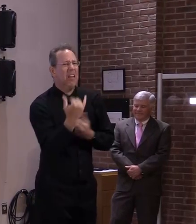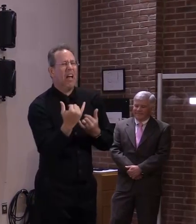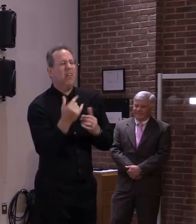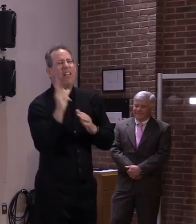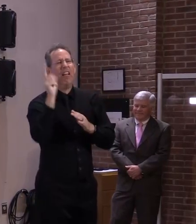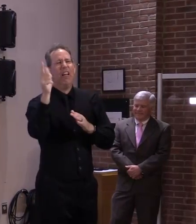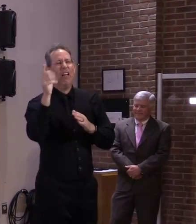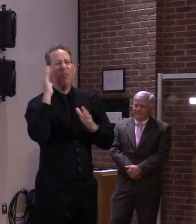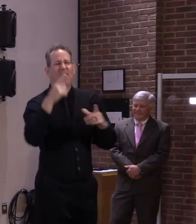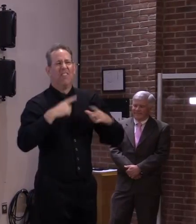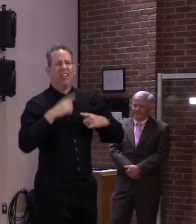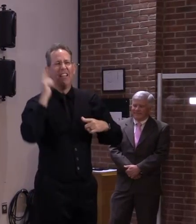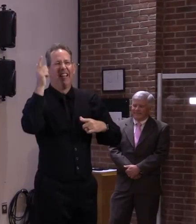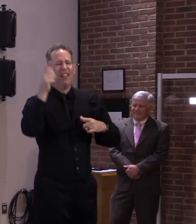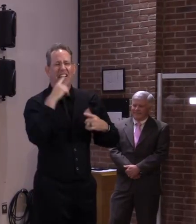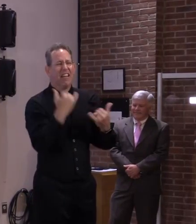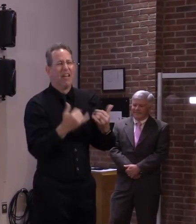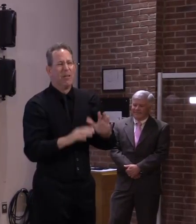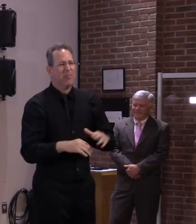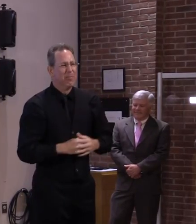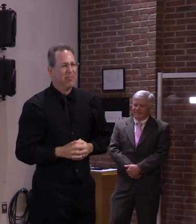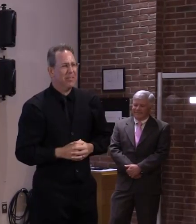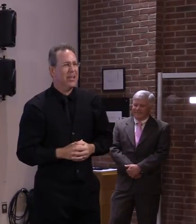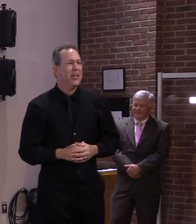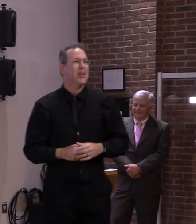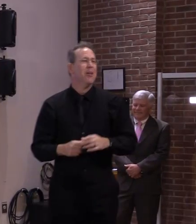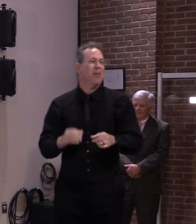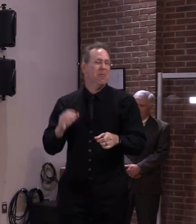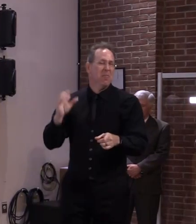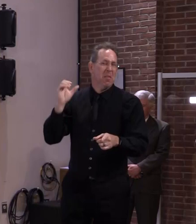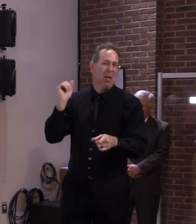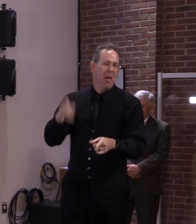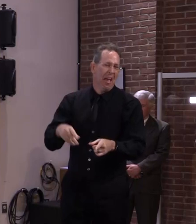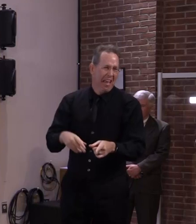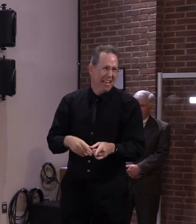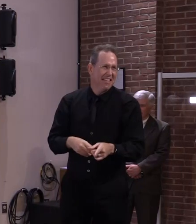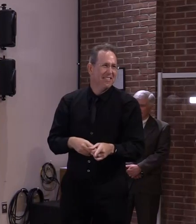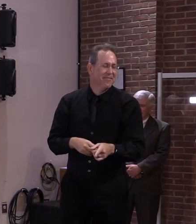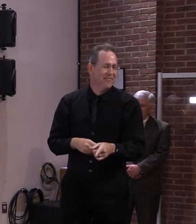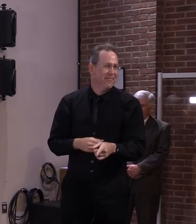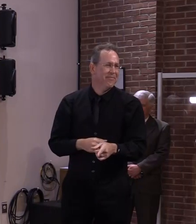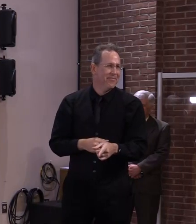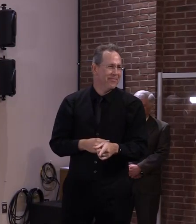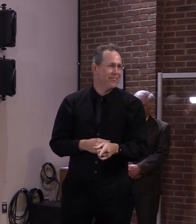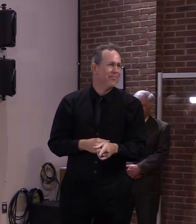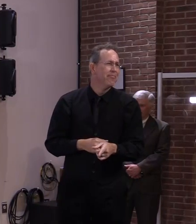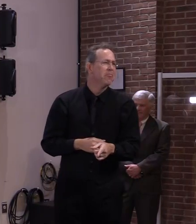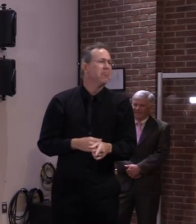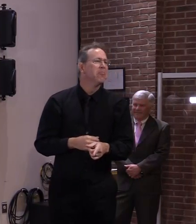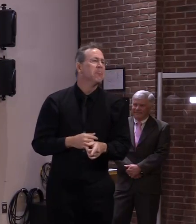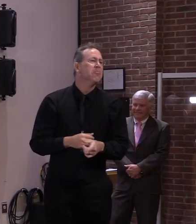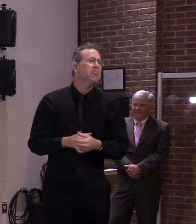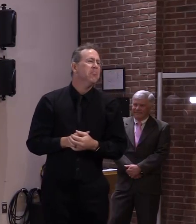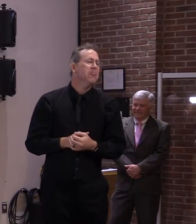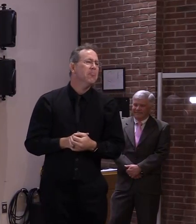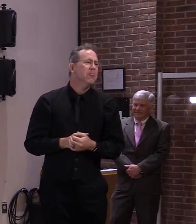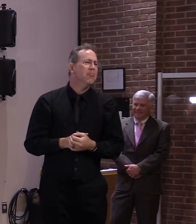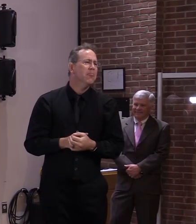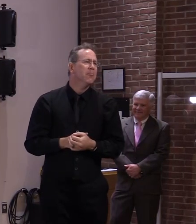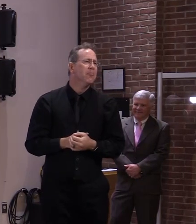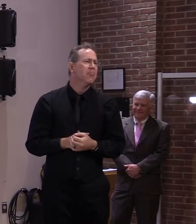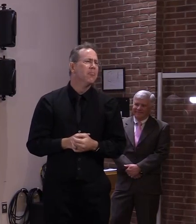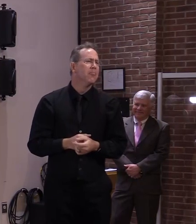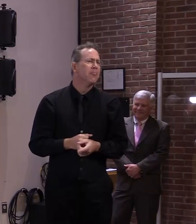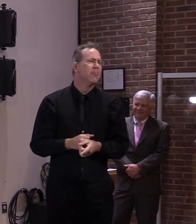Okay. Okay. Well, it seems like I don't want to delay or betray my journalistic objectivity, but I think you might be due